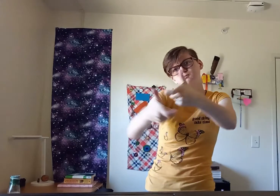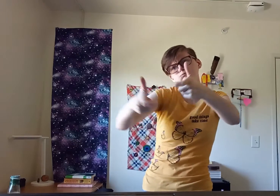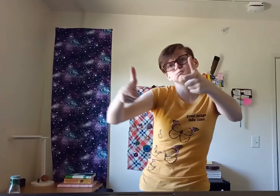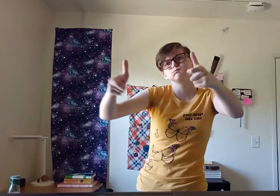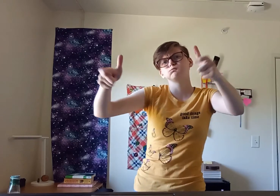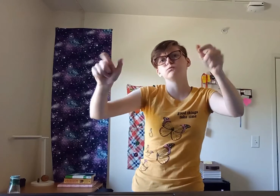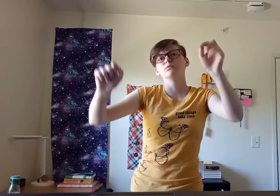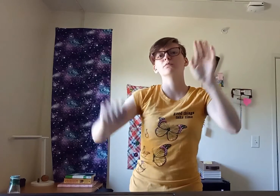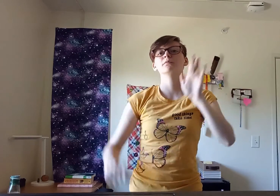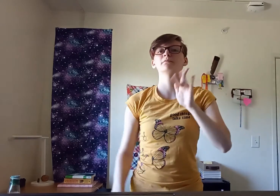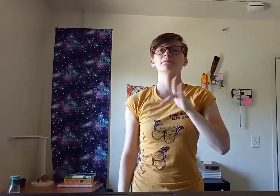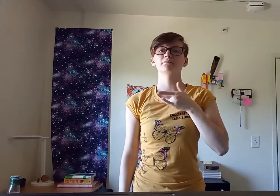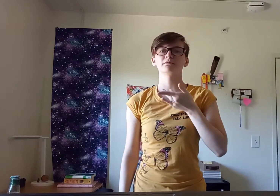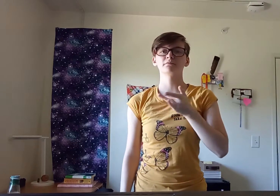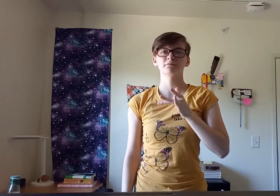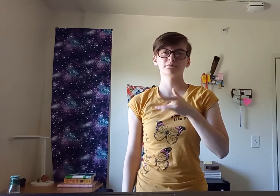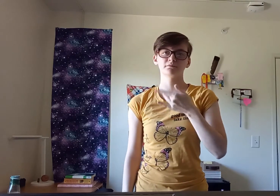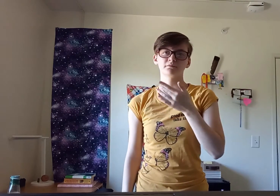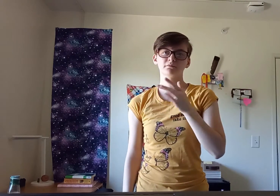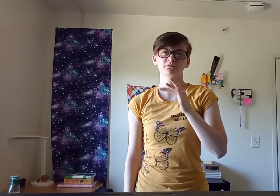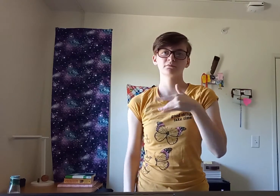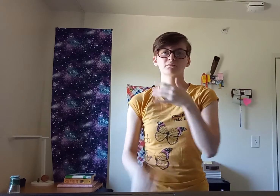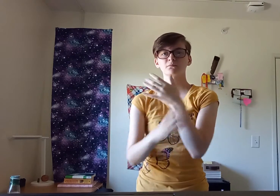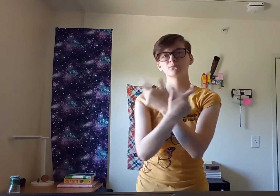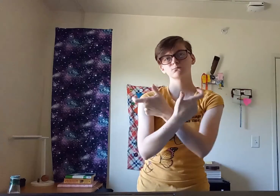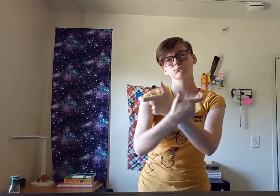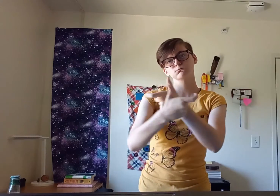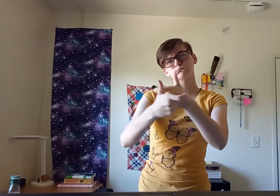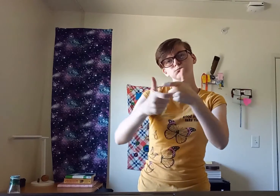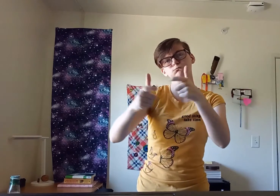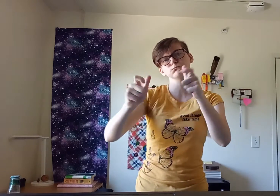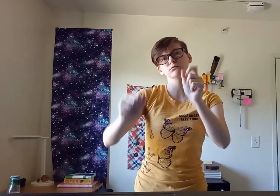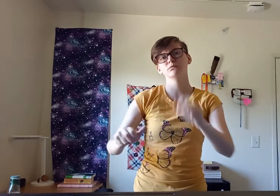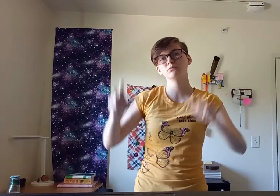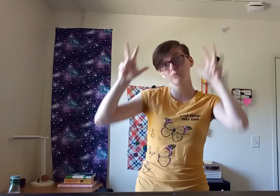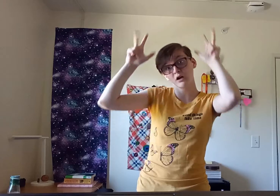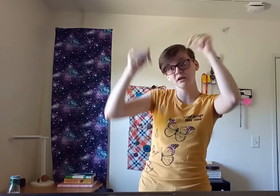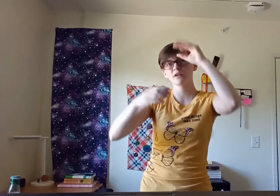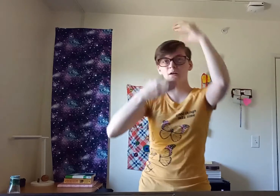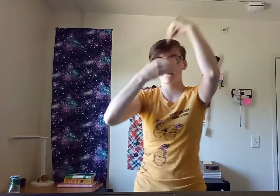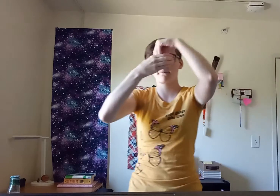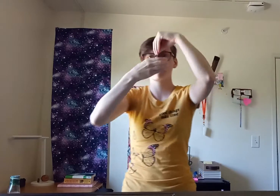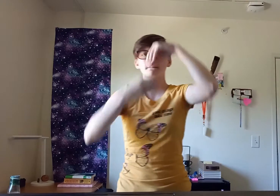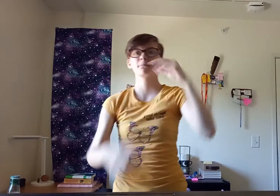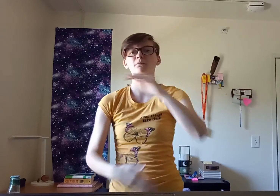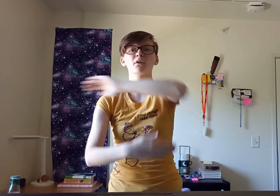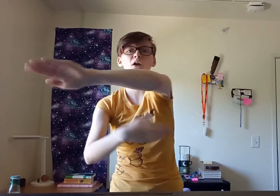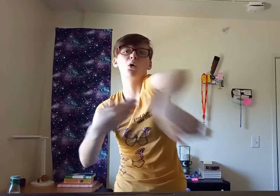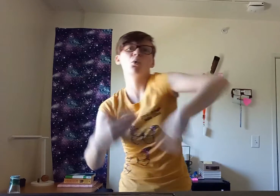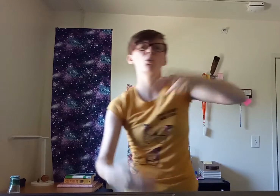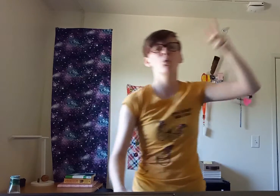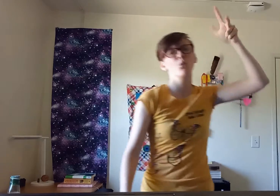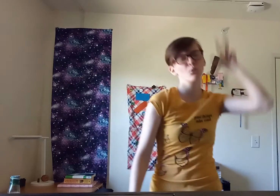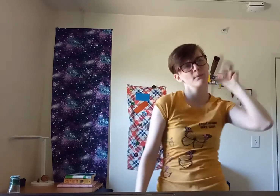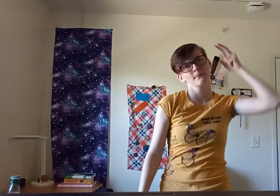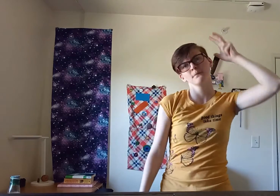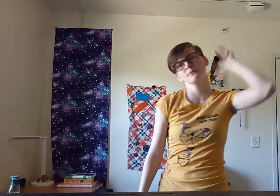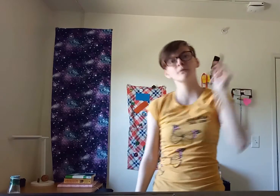it grow Feel it, feel it grow I hear all the demons